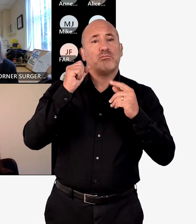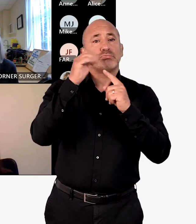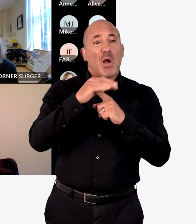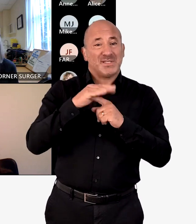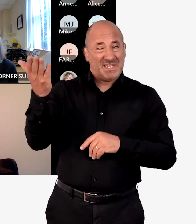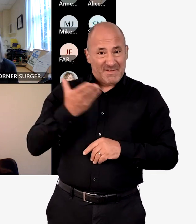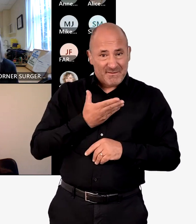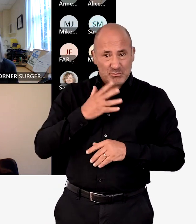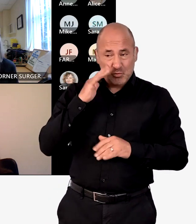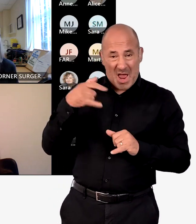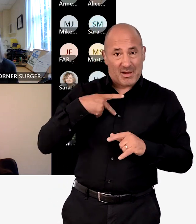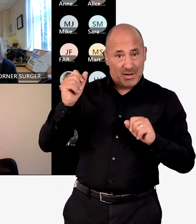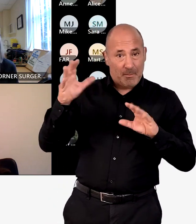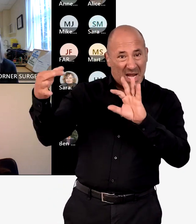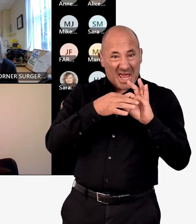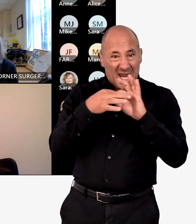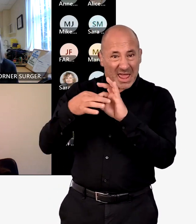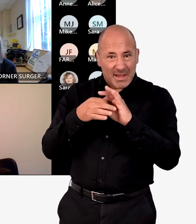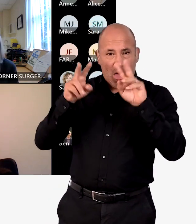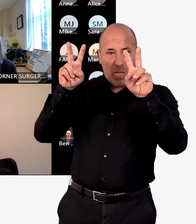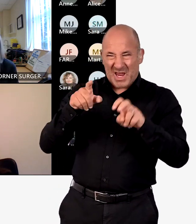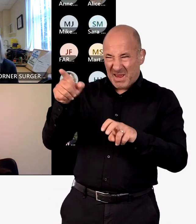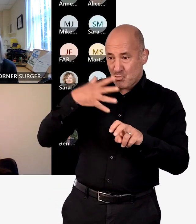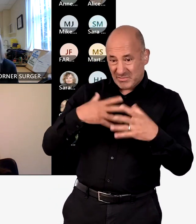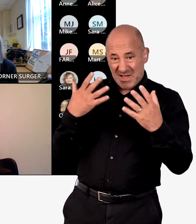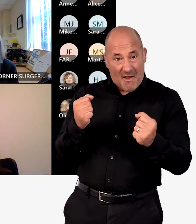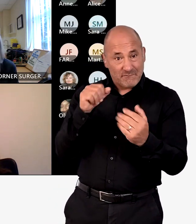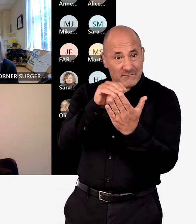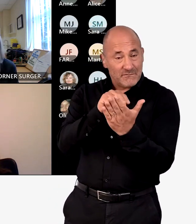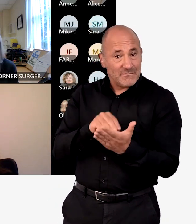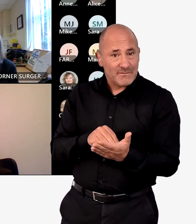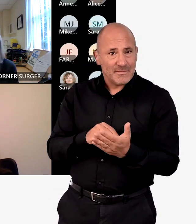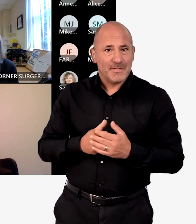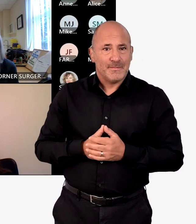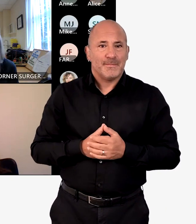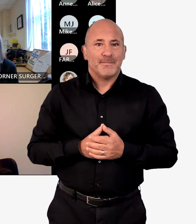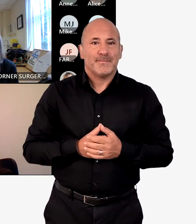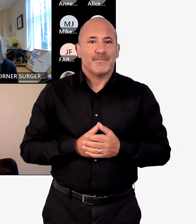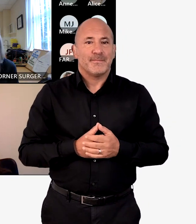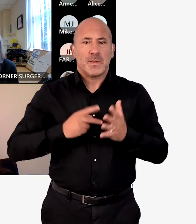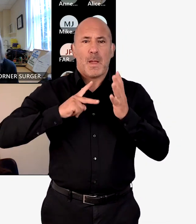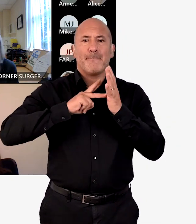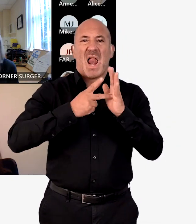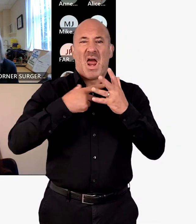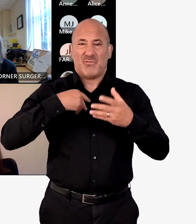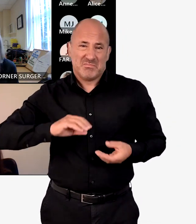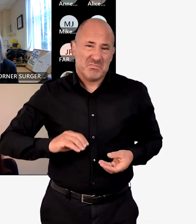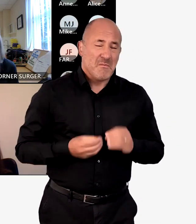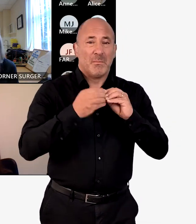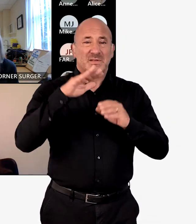submitted their health and well-being priorities to make sure that they linked and that themes that they were wanting in there were there. The